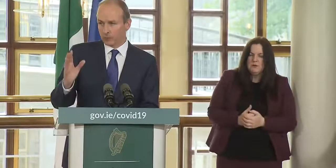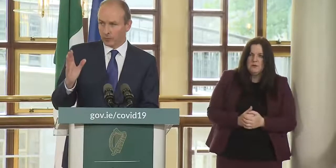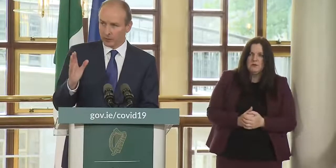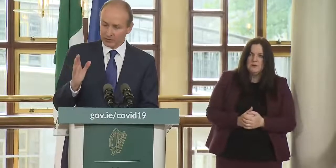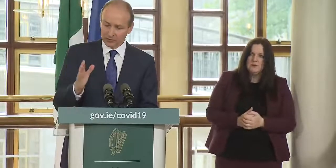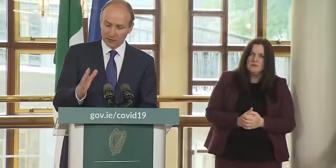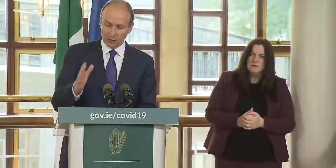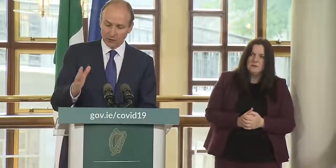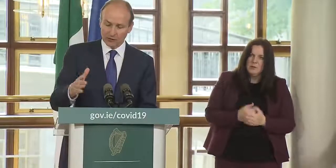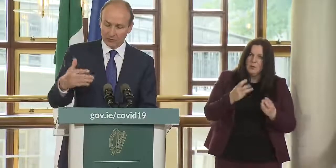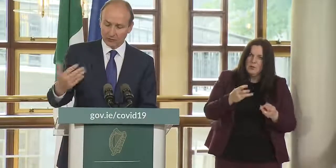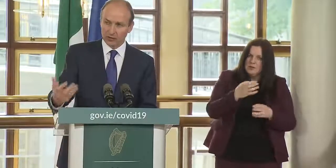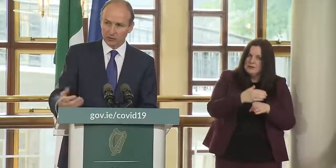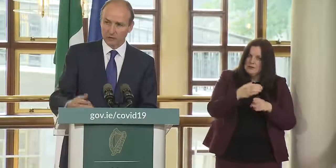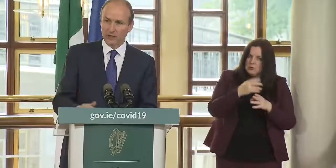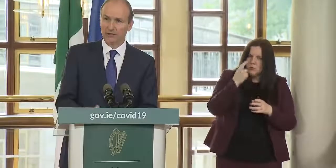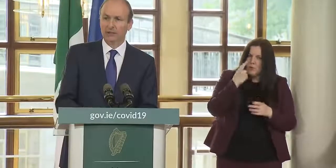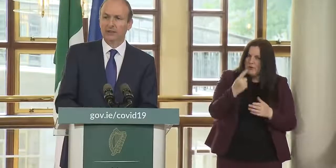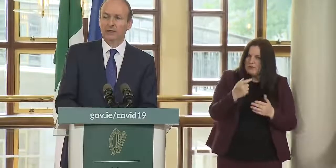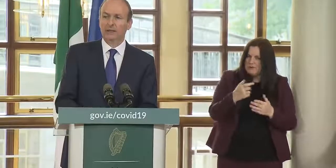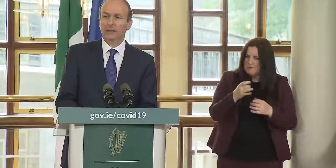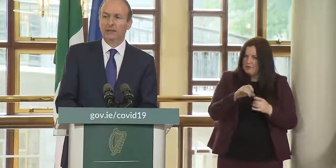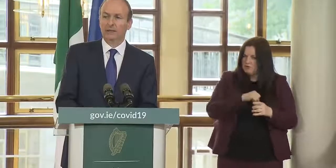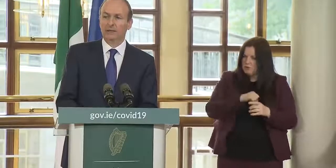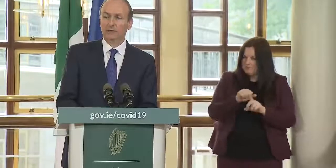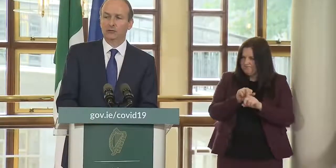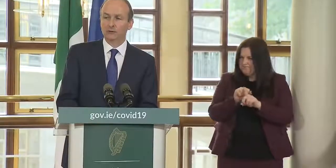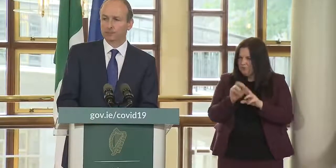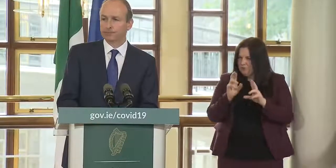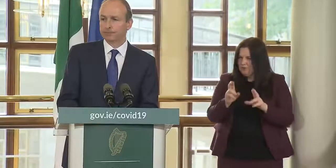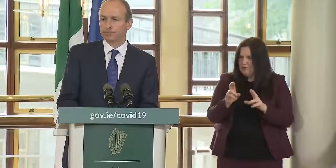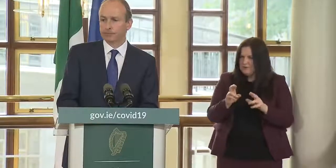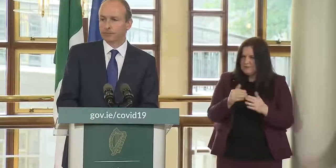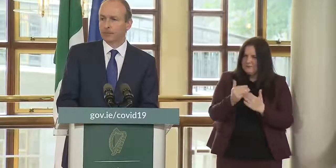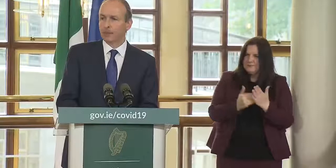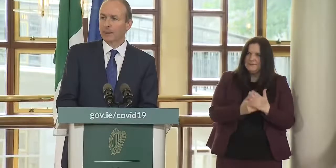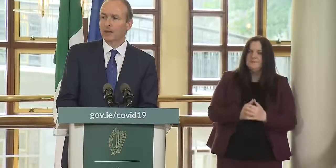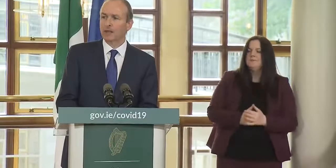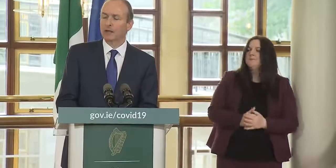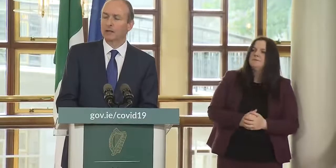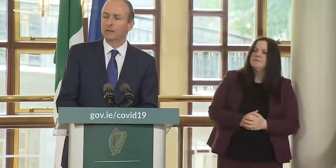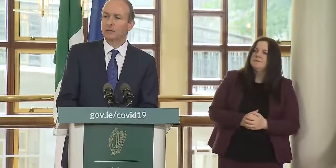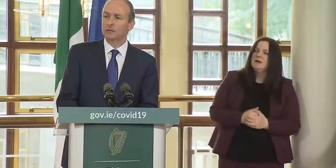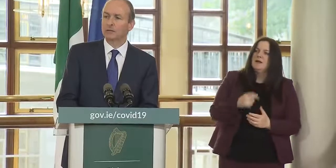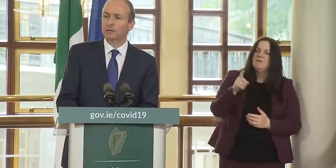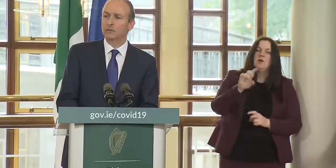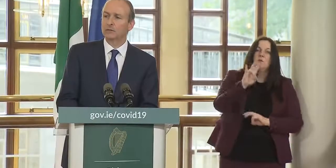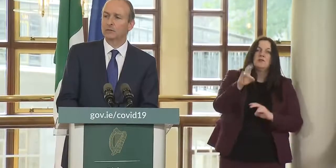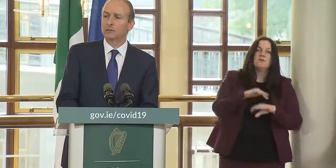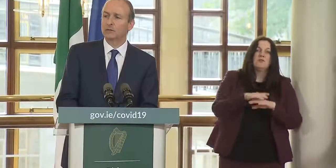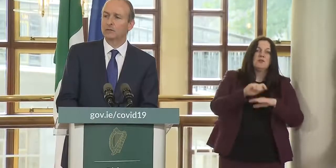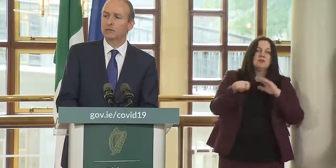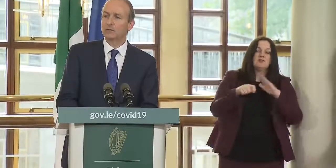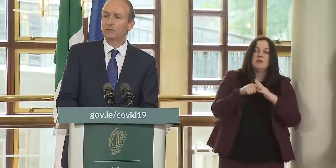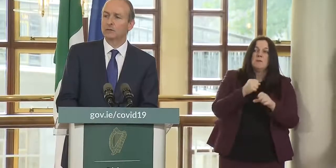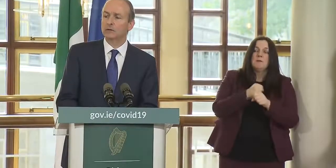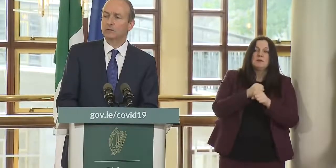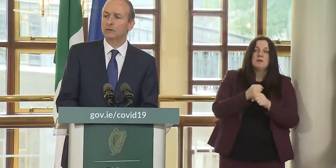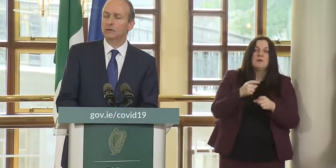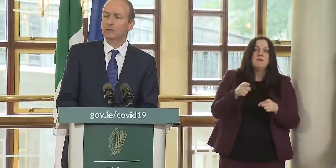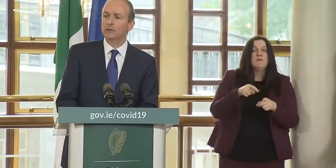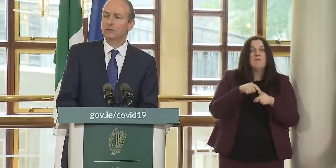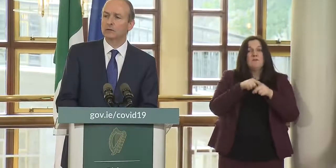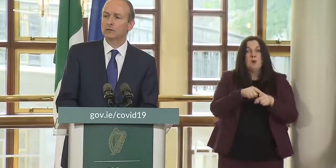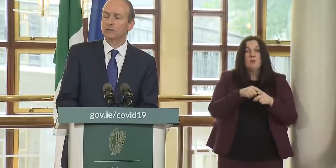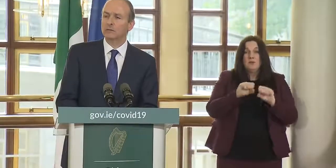we will we will continually look at that to fine-tune that uh and to get it right in relation to uh compliance with